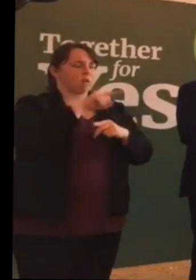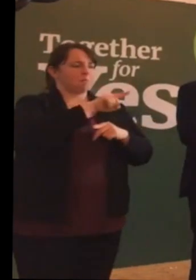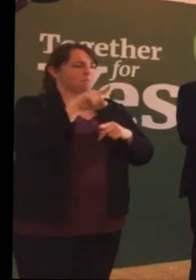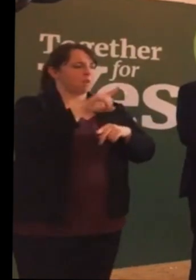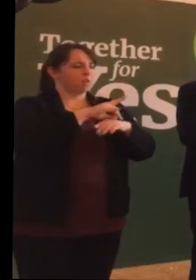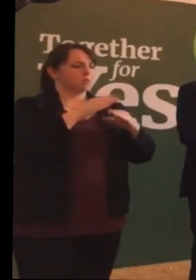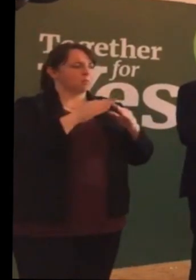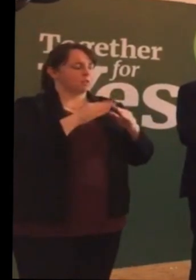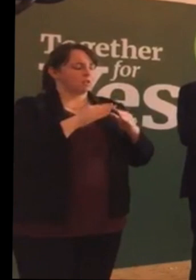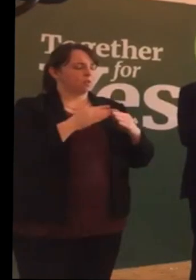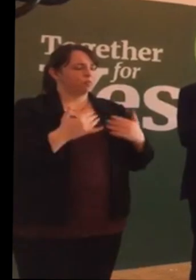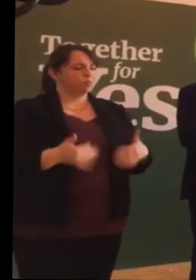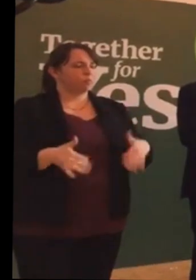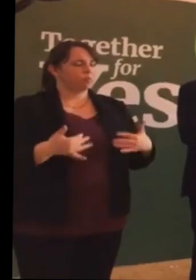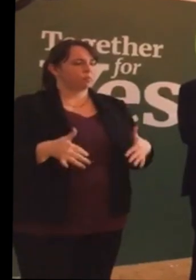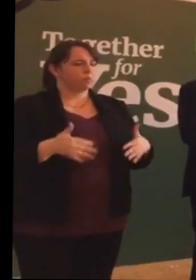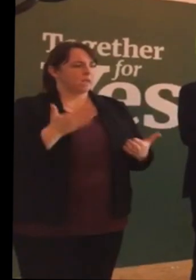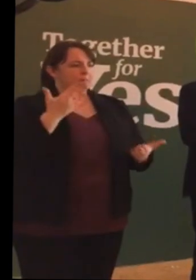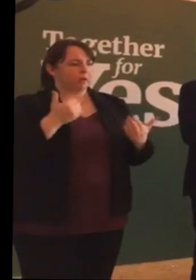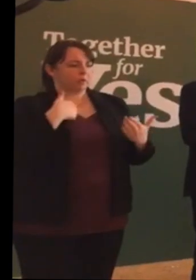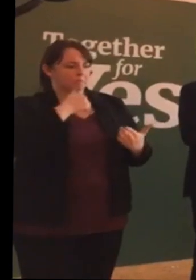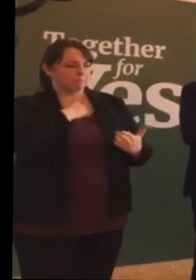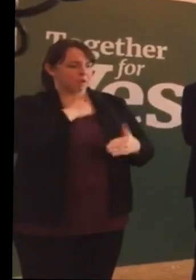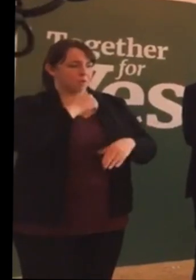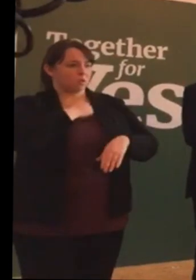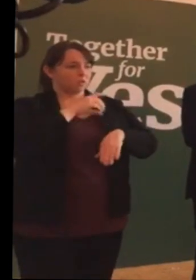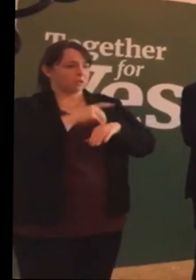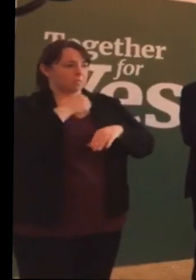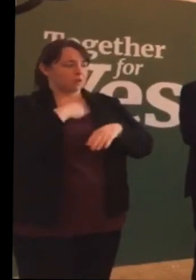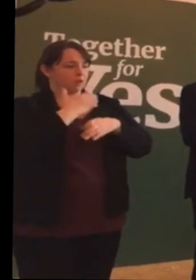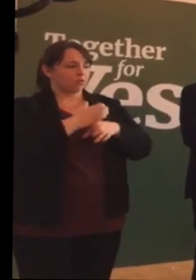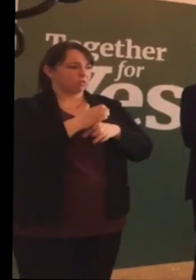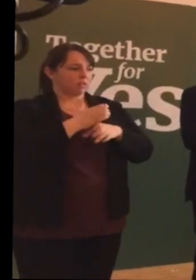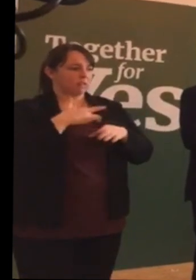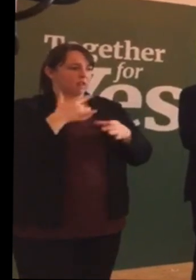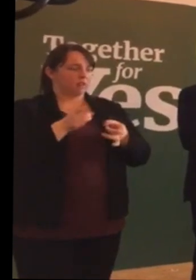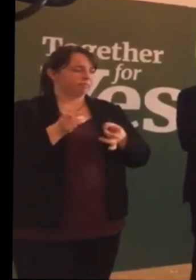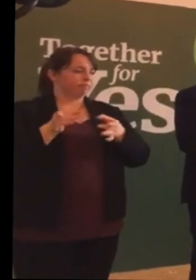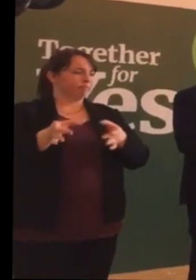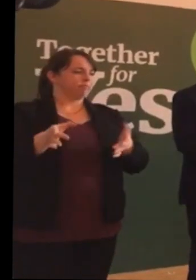abandonment that we felt from our own doctors and from our own country.